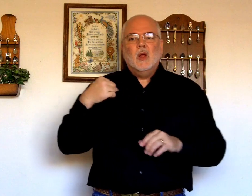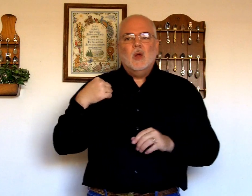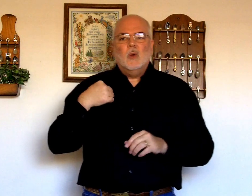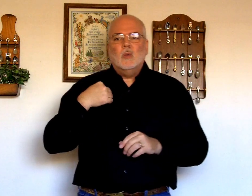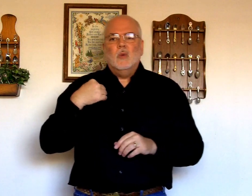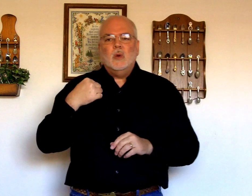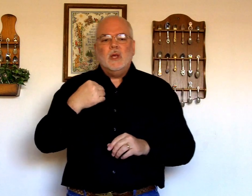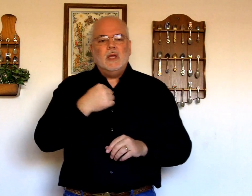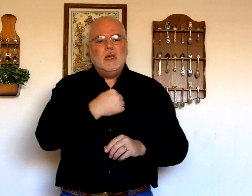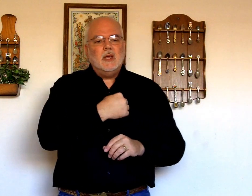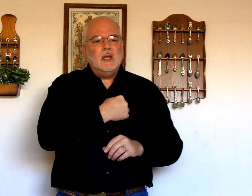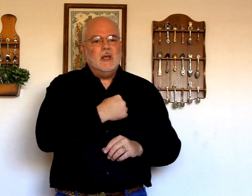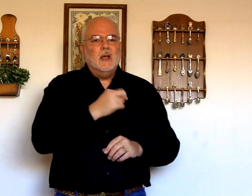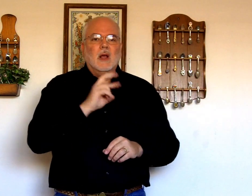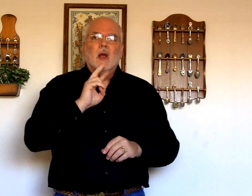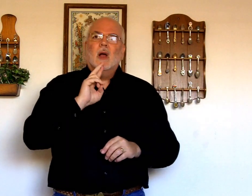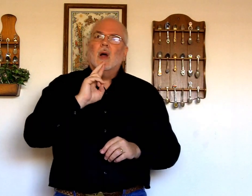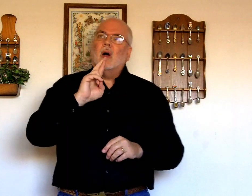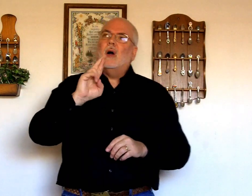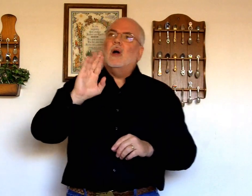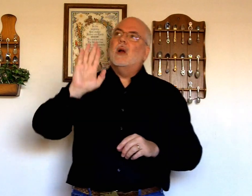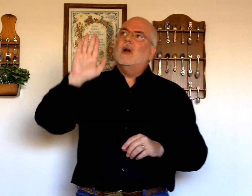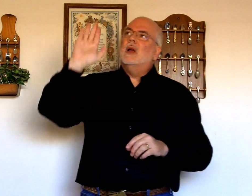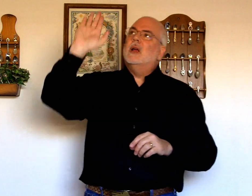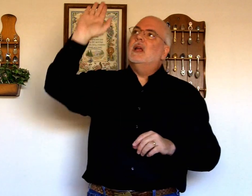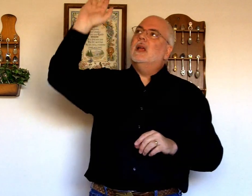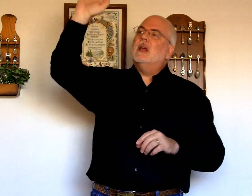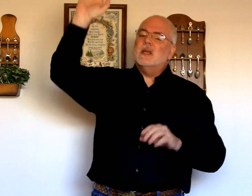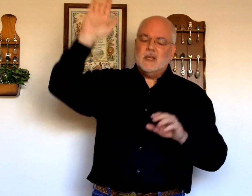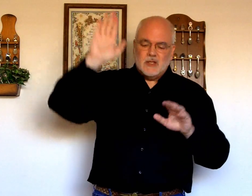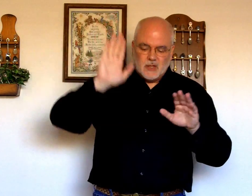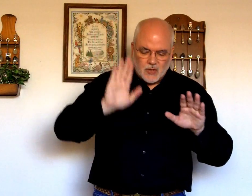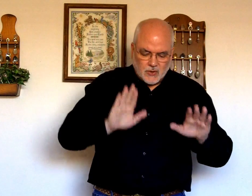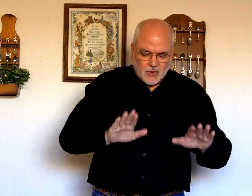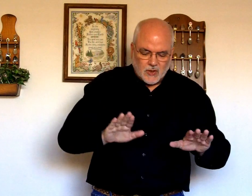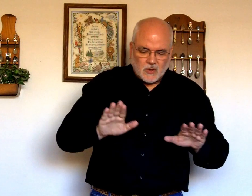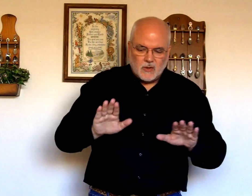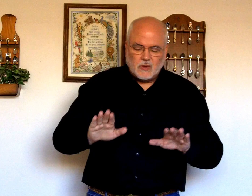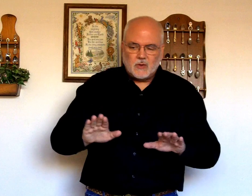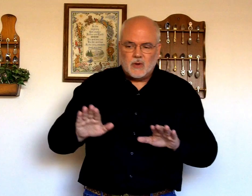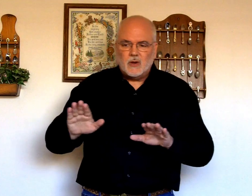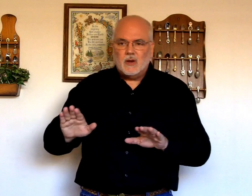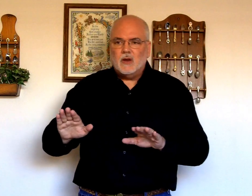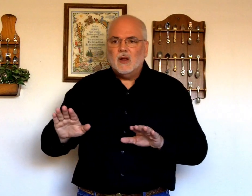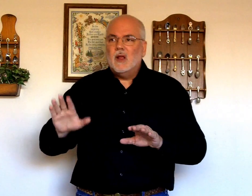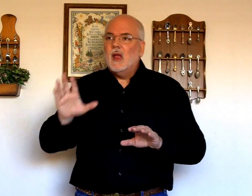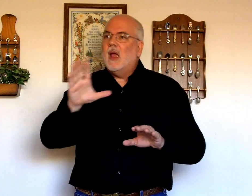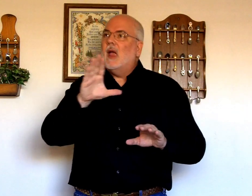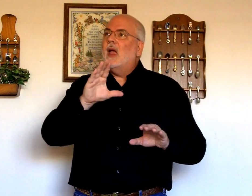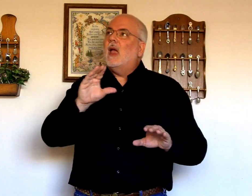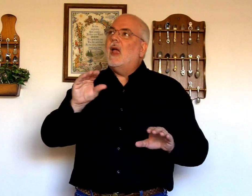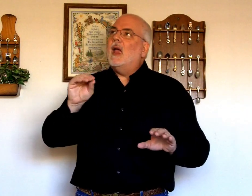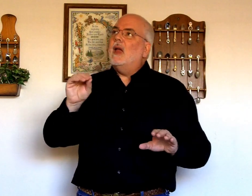We are his children, and